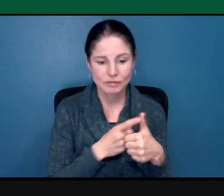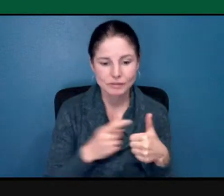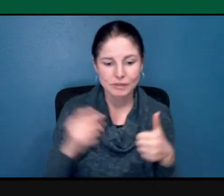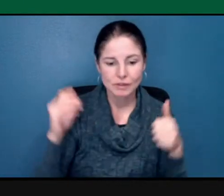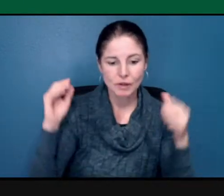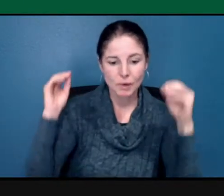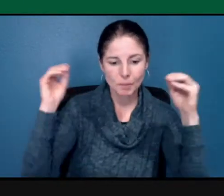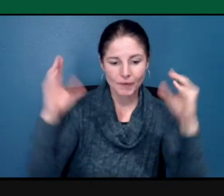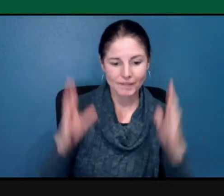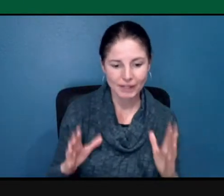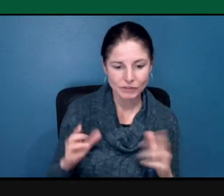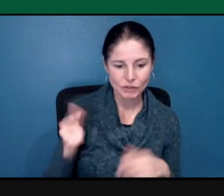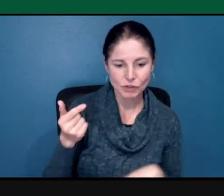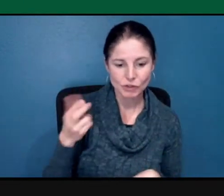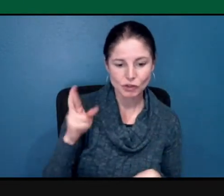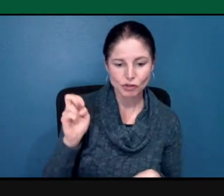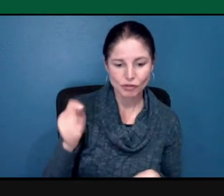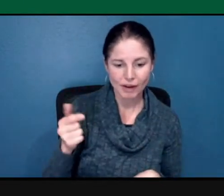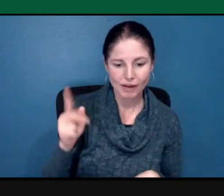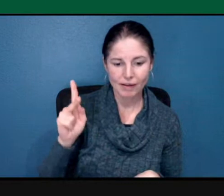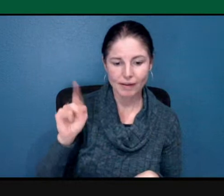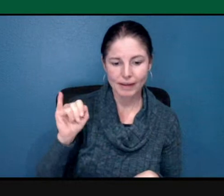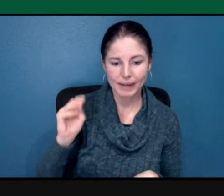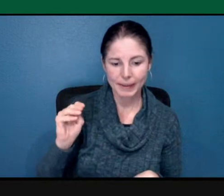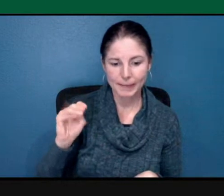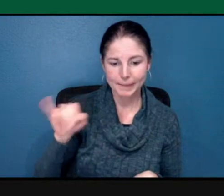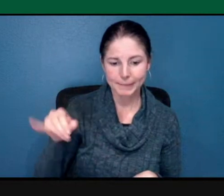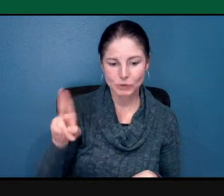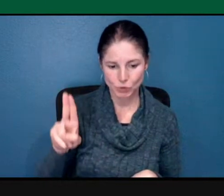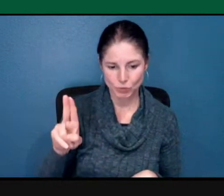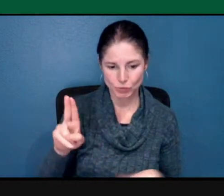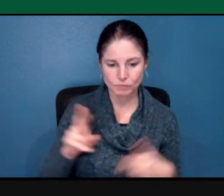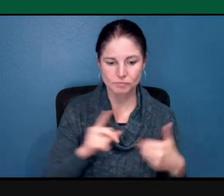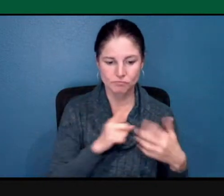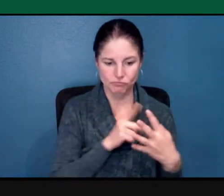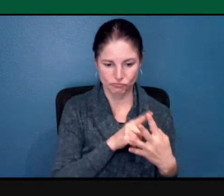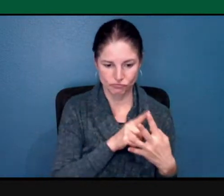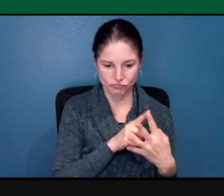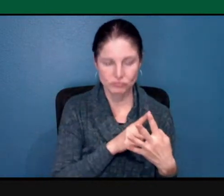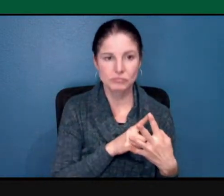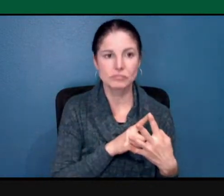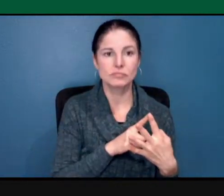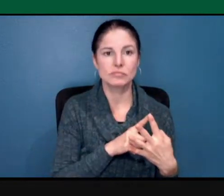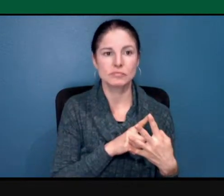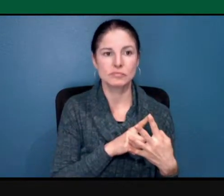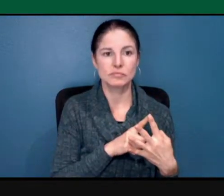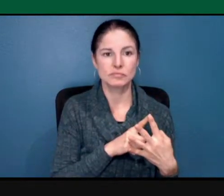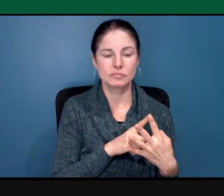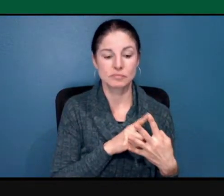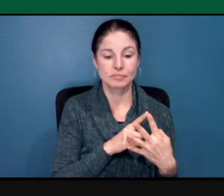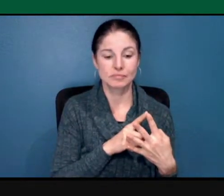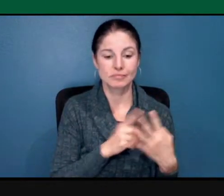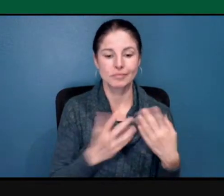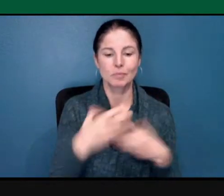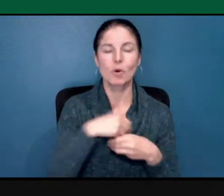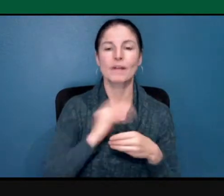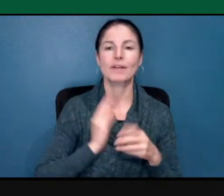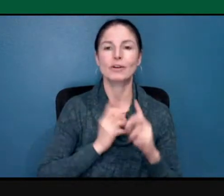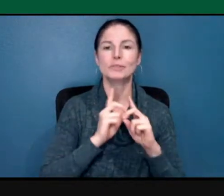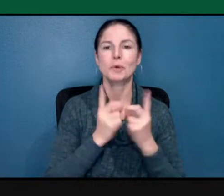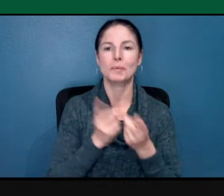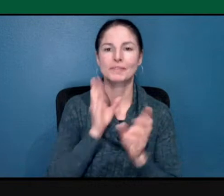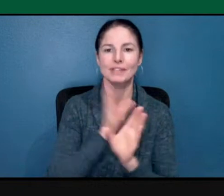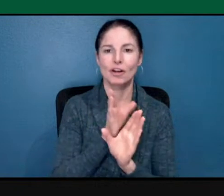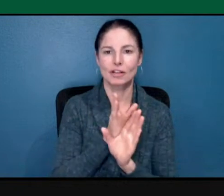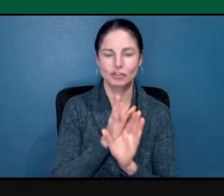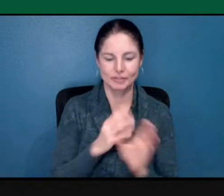Greg Kim Joo, who's part of our Department of Psychology